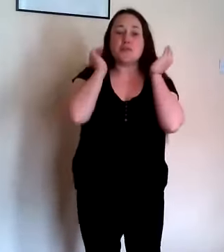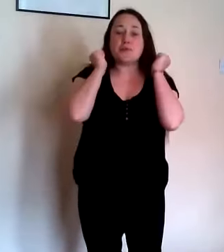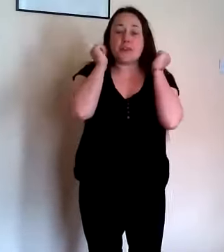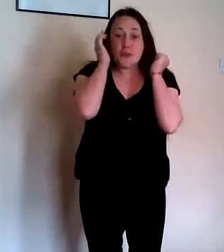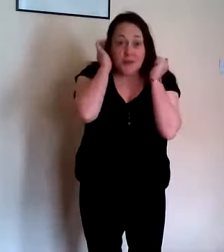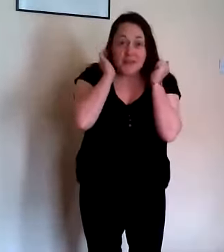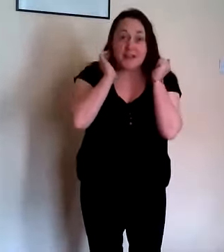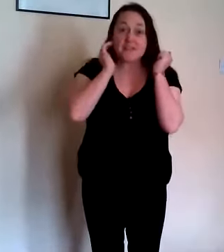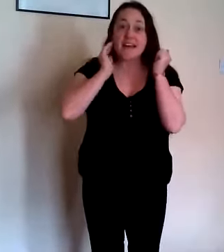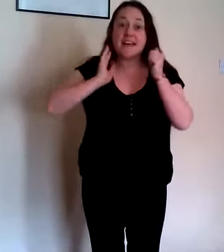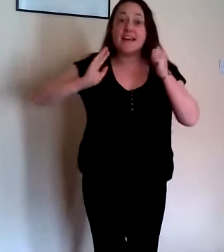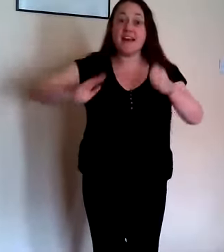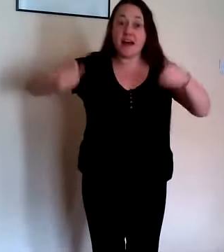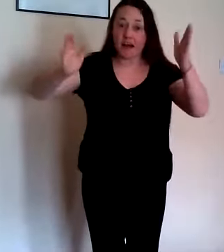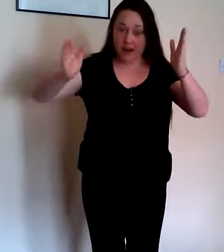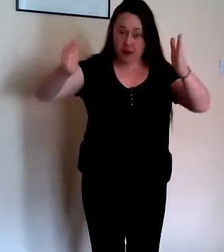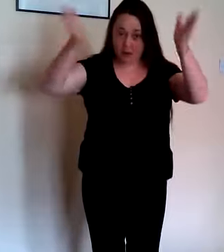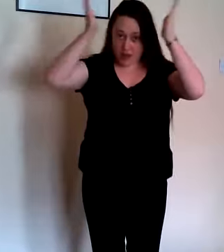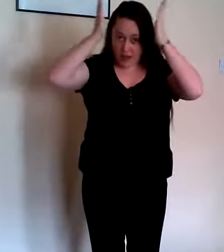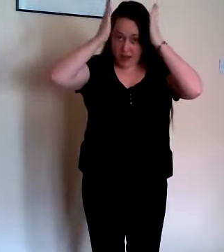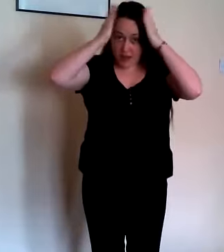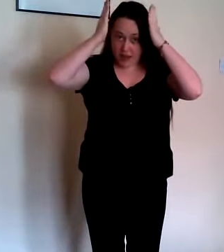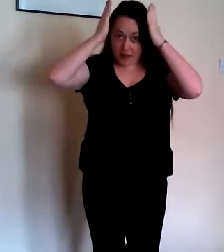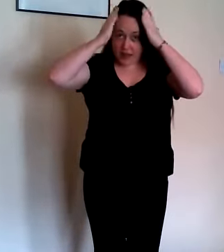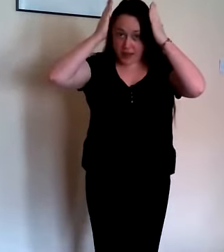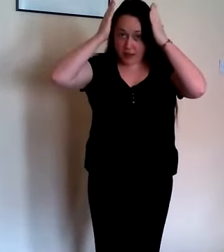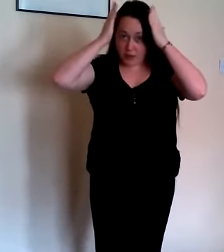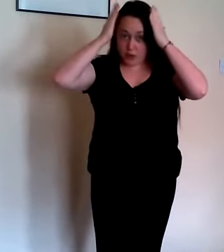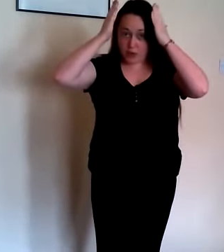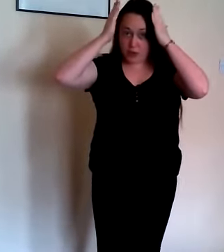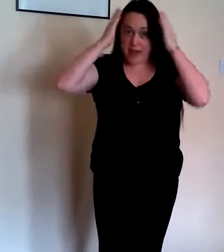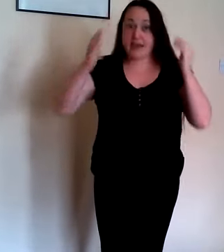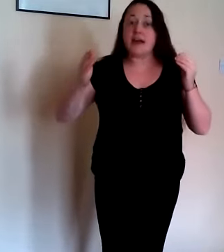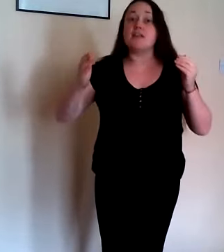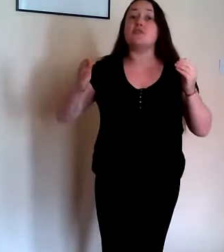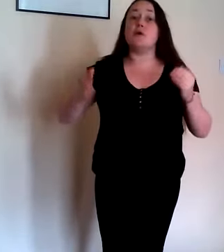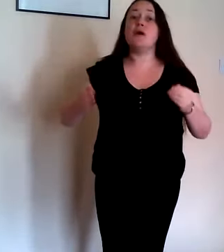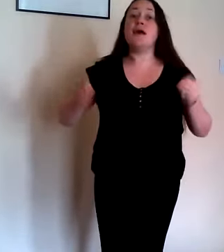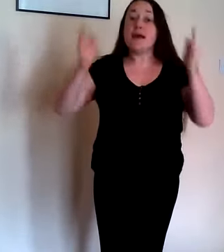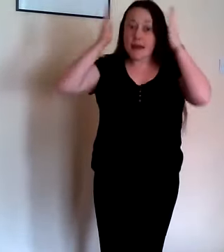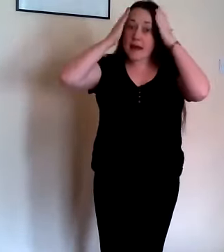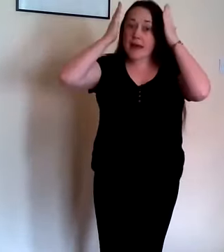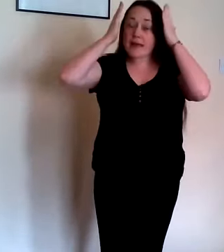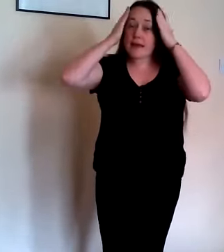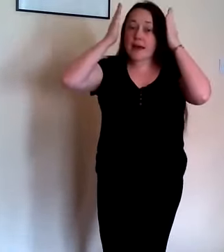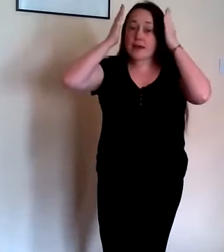show you what the folding goes like I go kai kule and you go kai kai